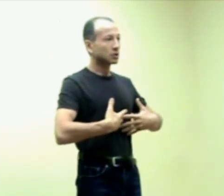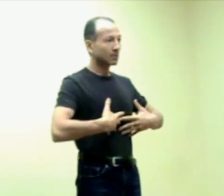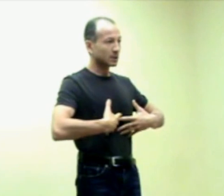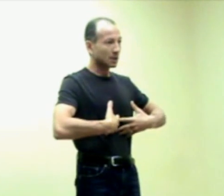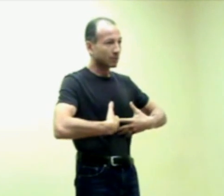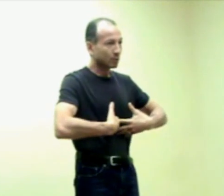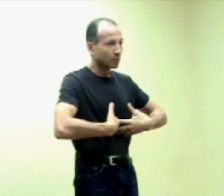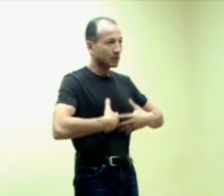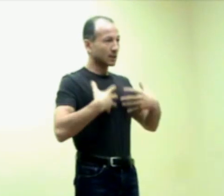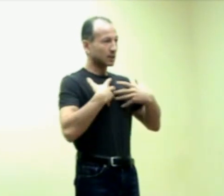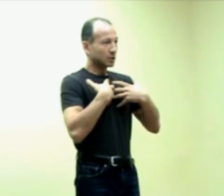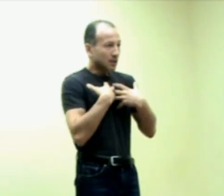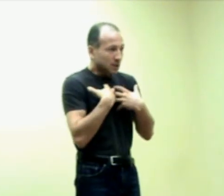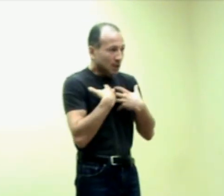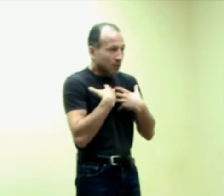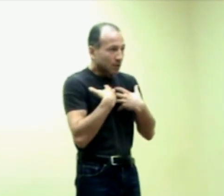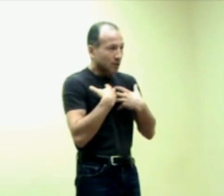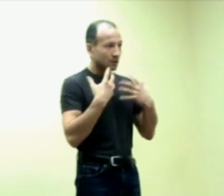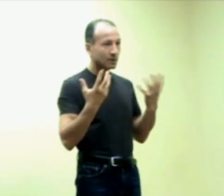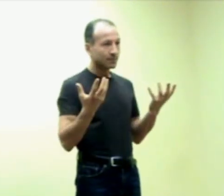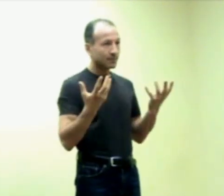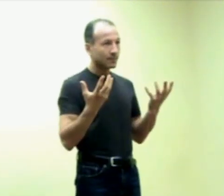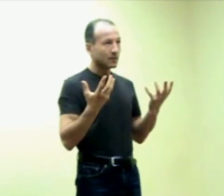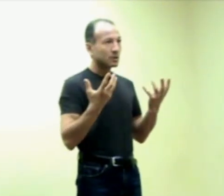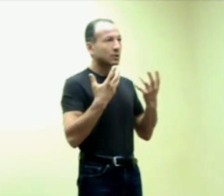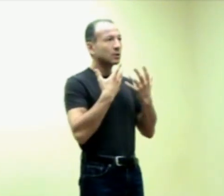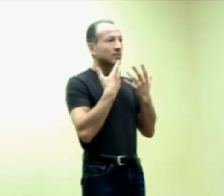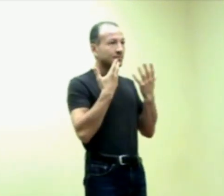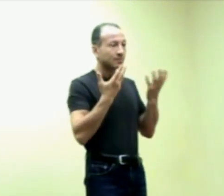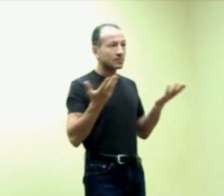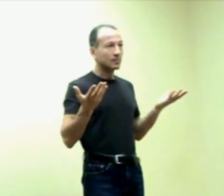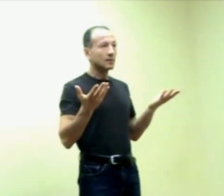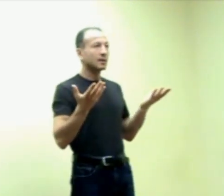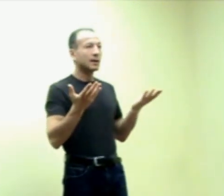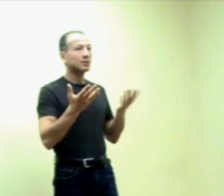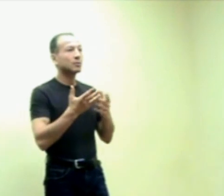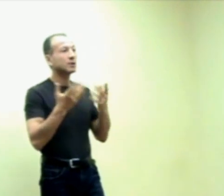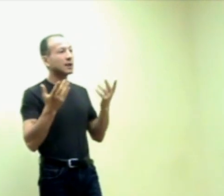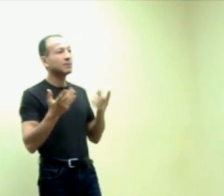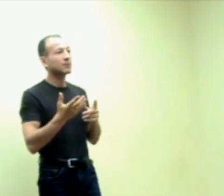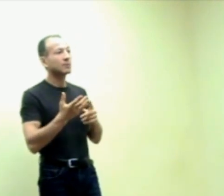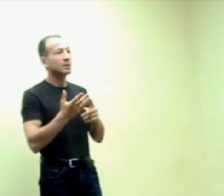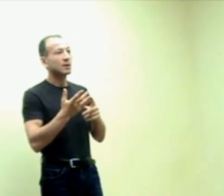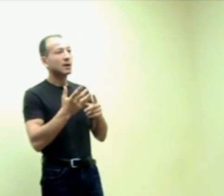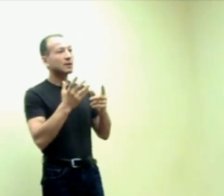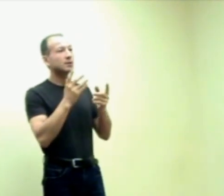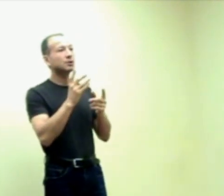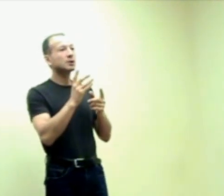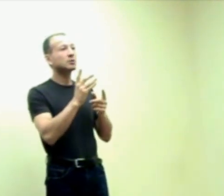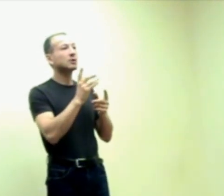stomach is kind of pulled in, and the chest is kind of here. So, that's from where it's coming from. And this is just not